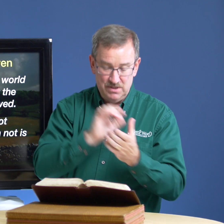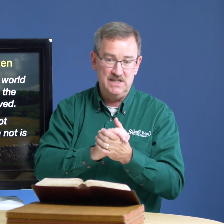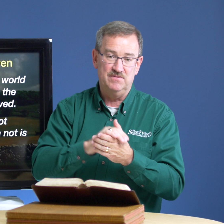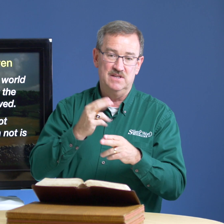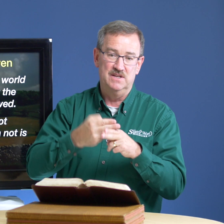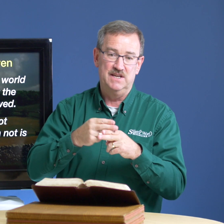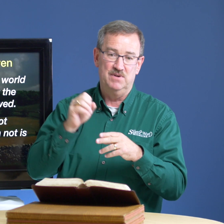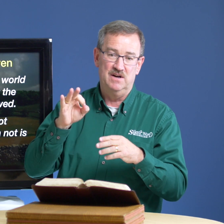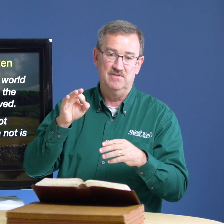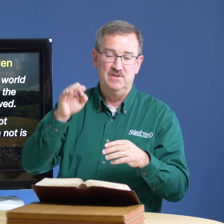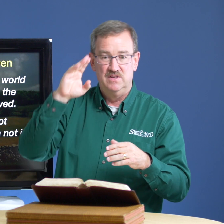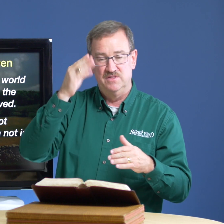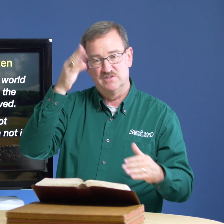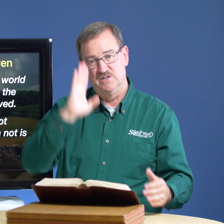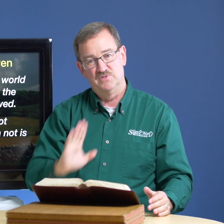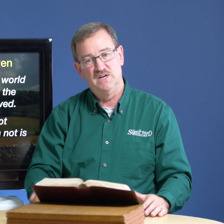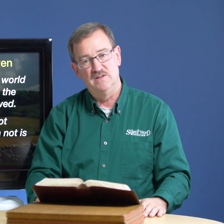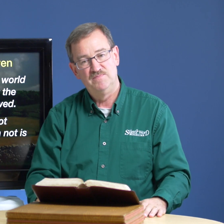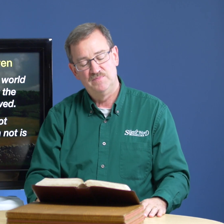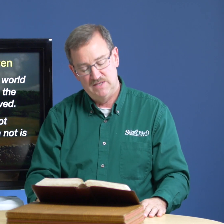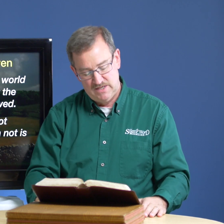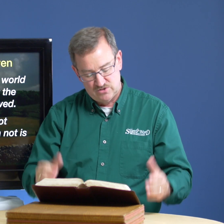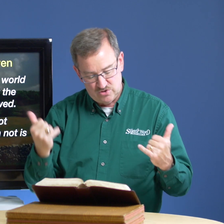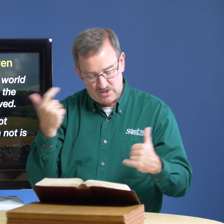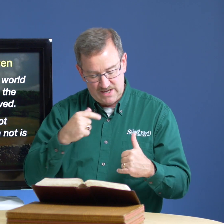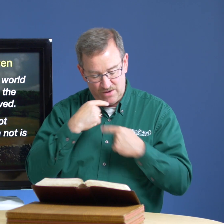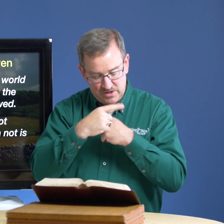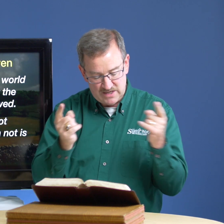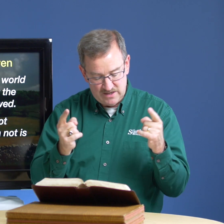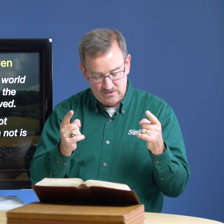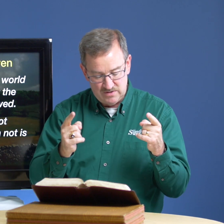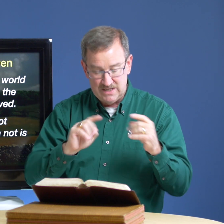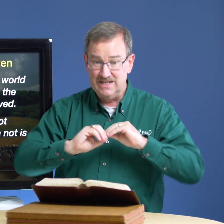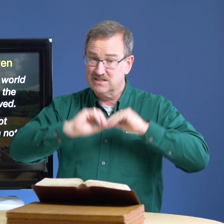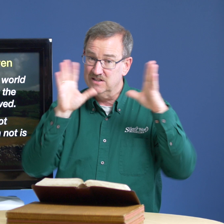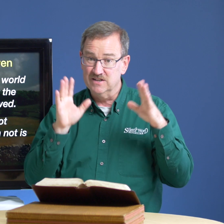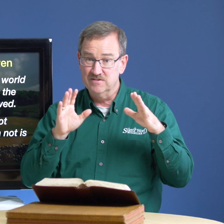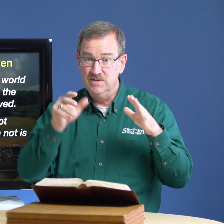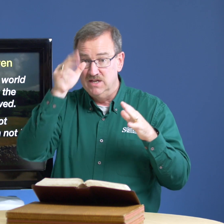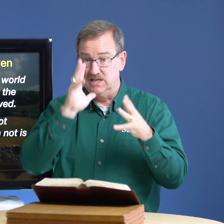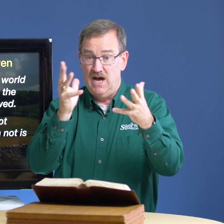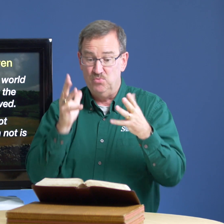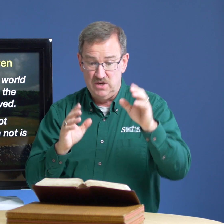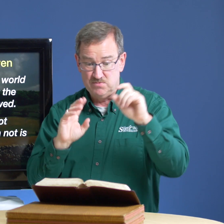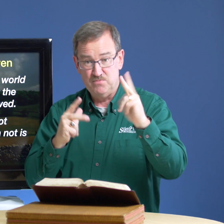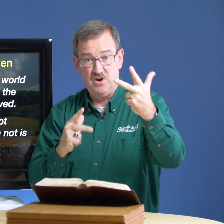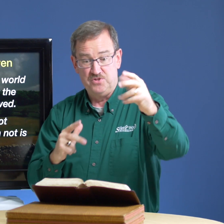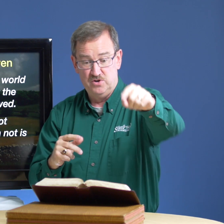believed in the name of the son of god so today i want to tell you it's clear god wants remember our third